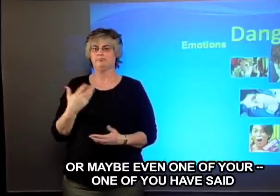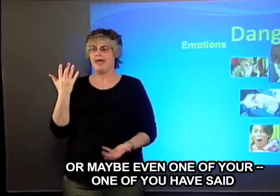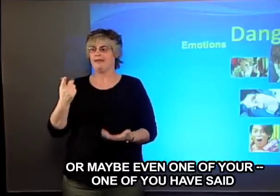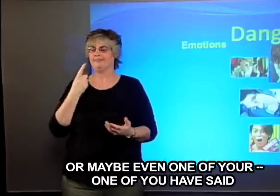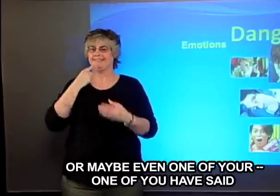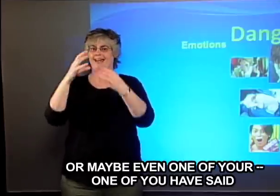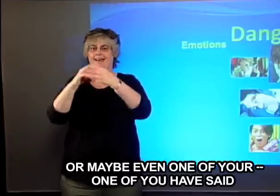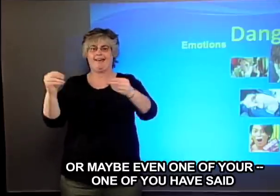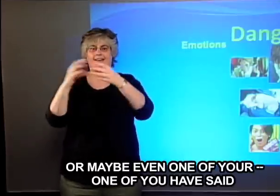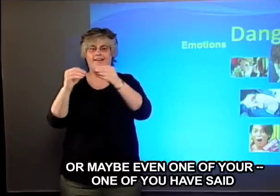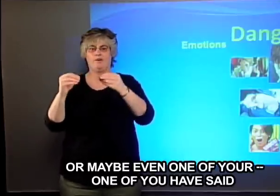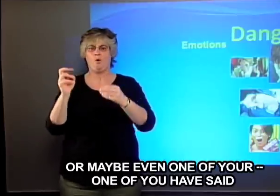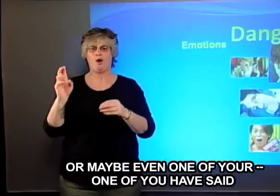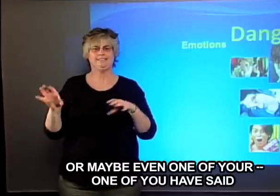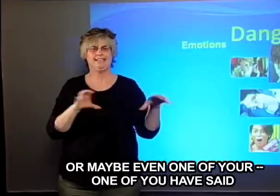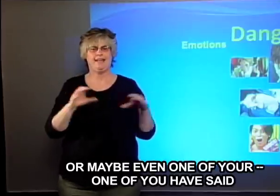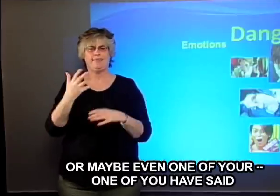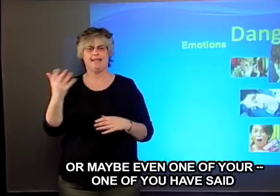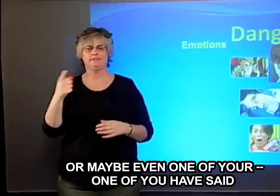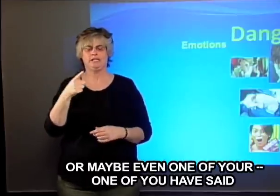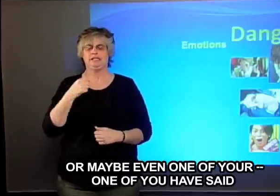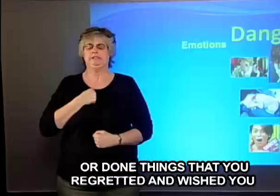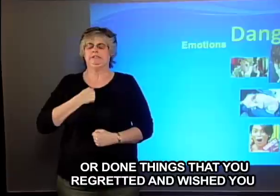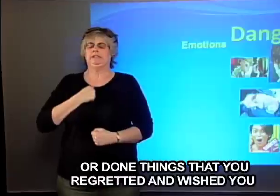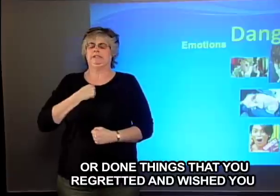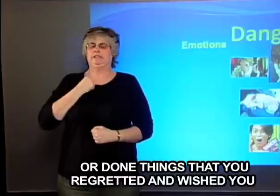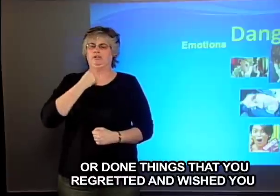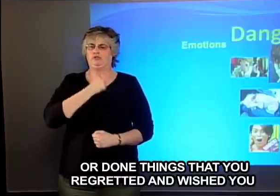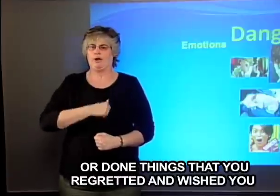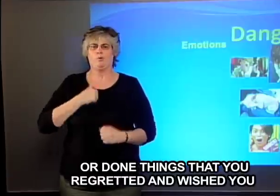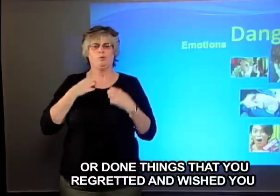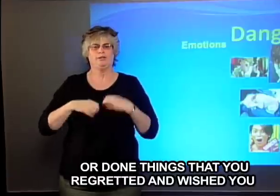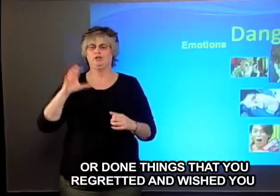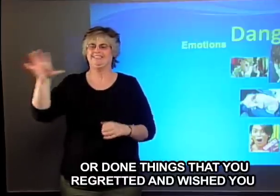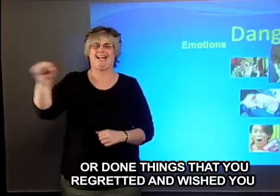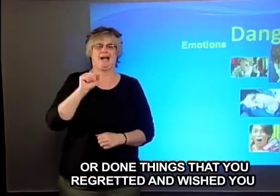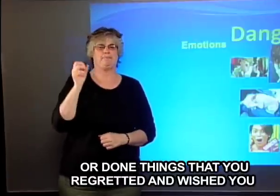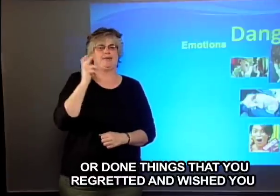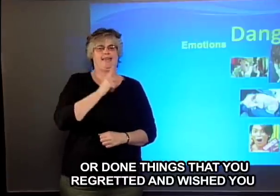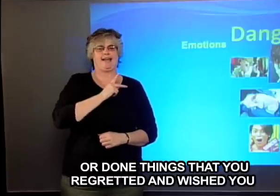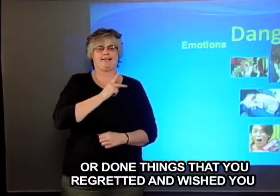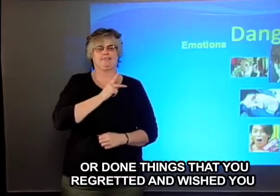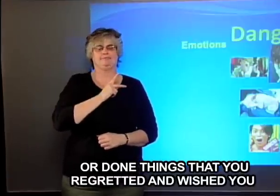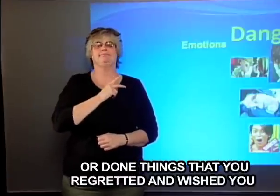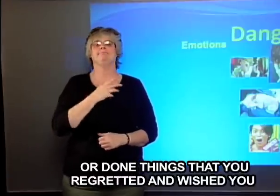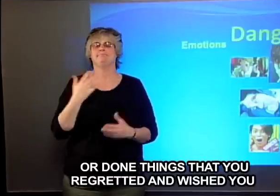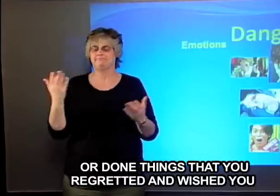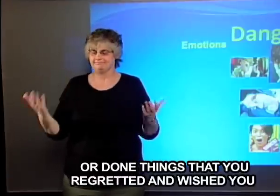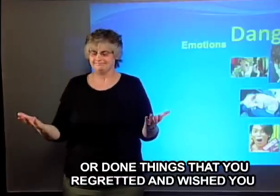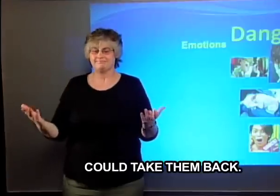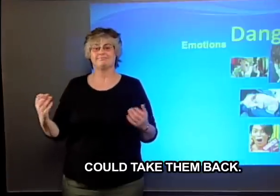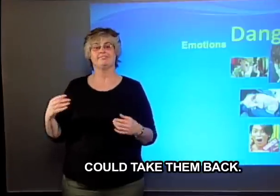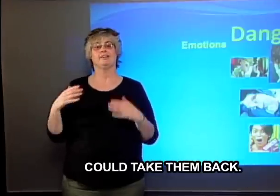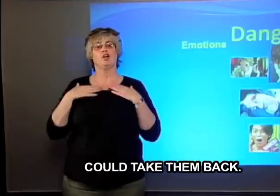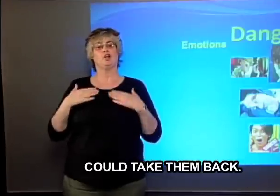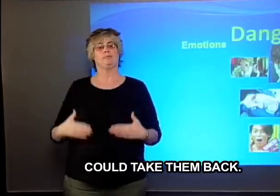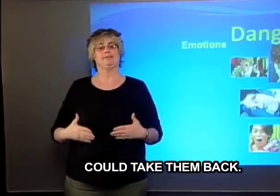you have said or done things that you regretted and wished you could take them back.